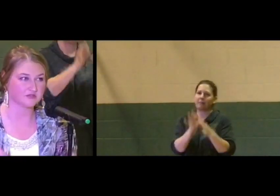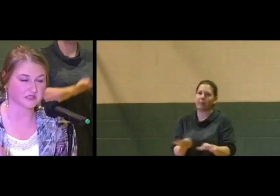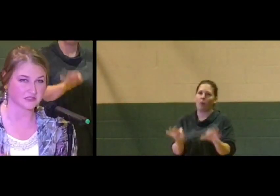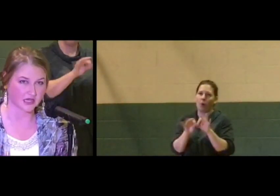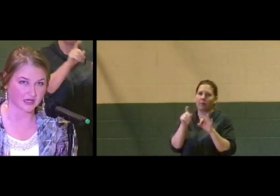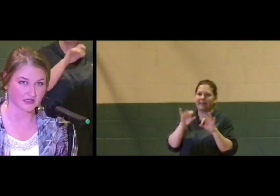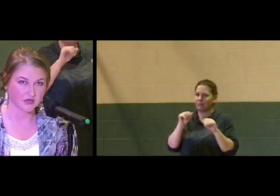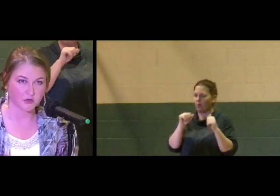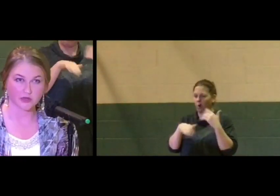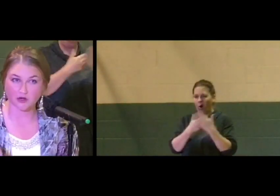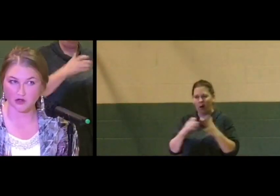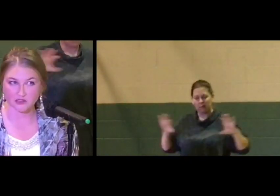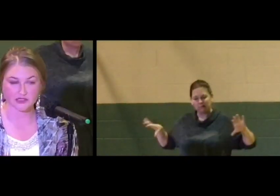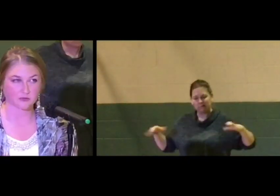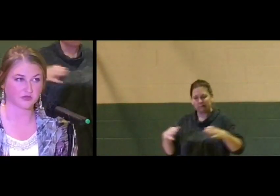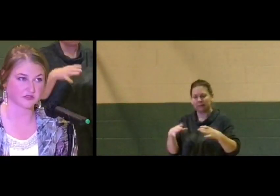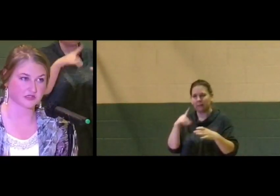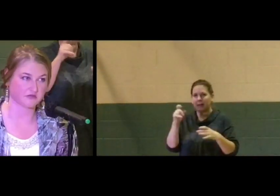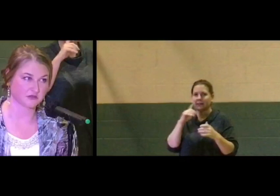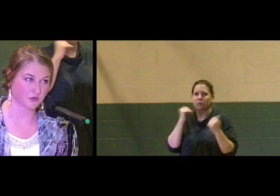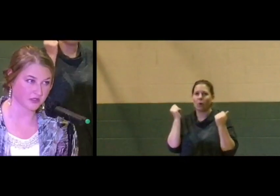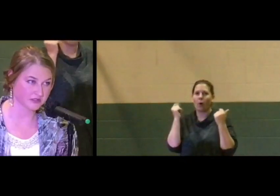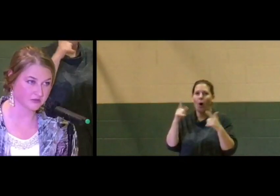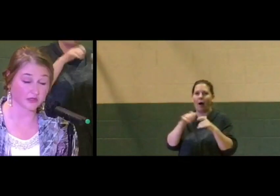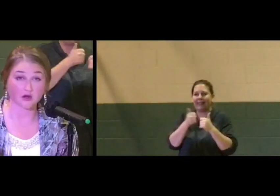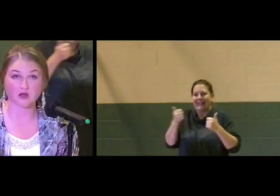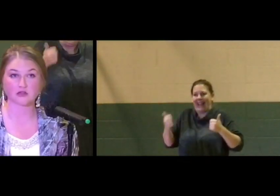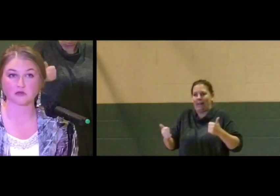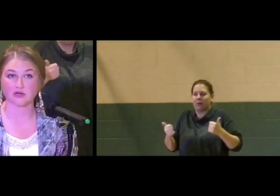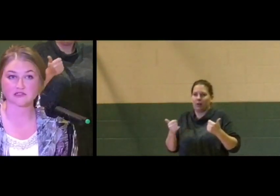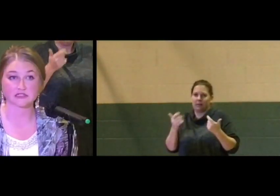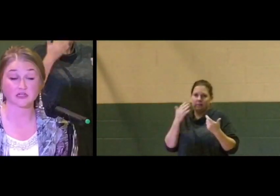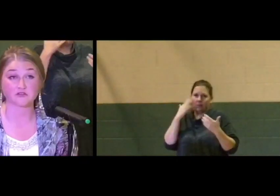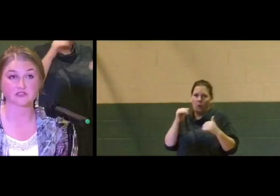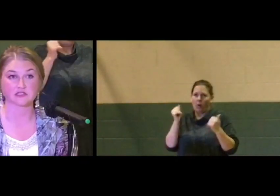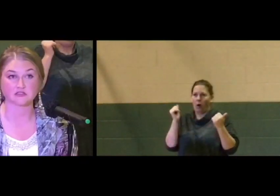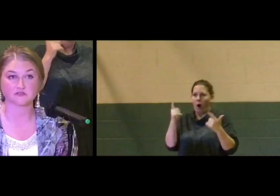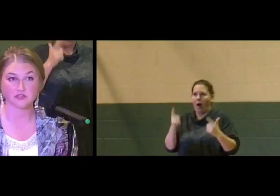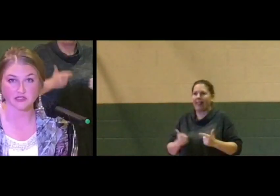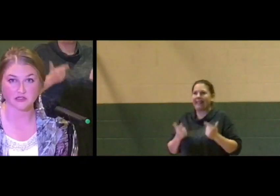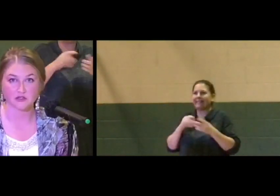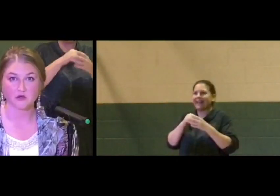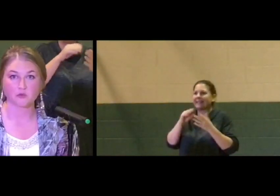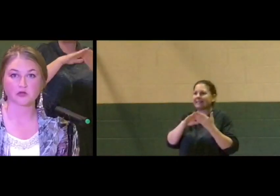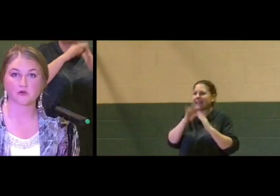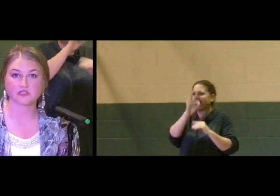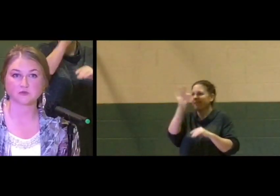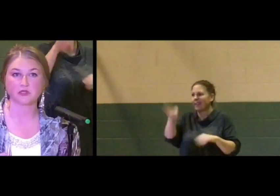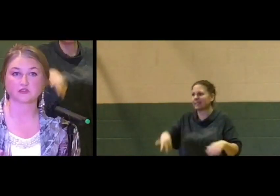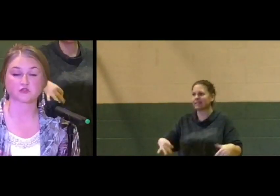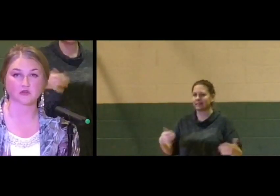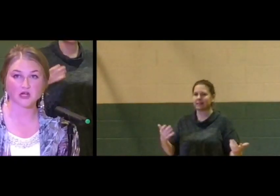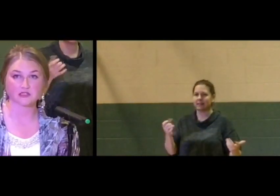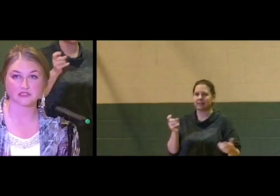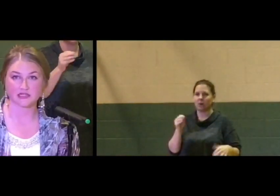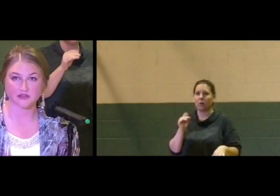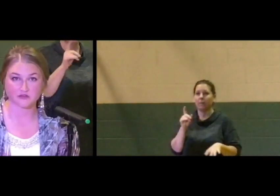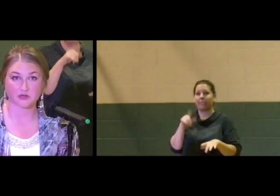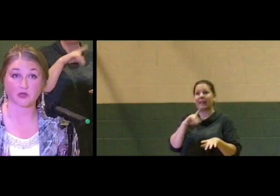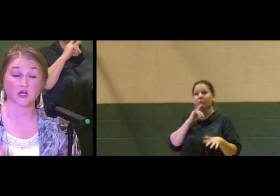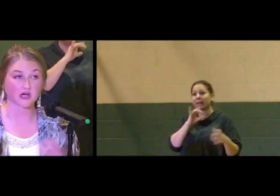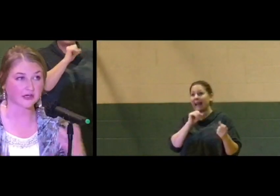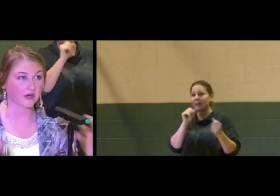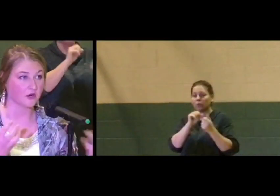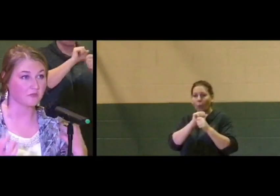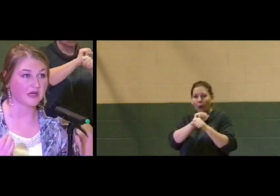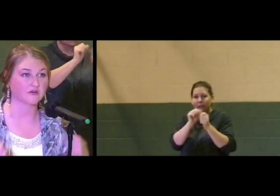at the end of the day, we are all a neighbor of the seventh ward. We are all a resident of the city of Flint. We're going to be stronger together